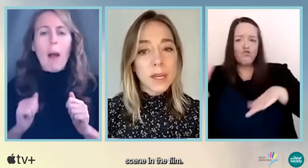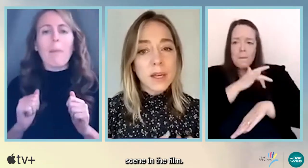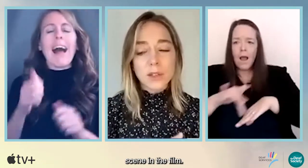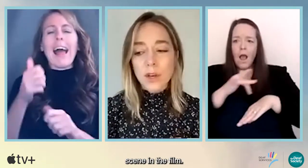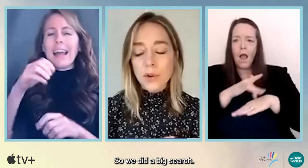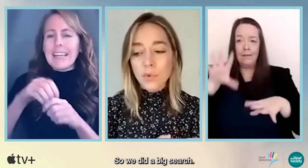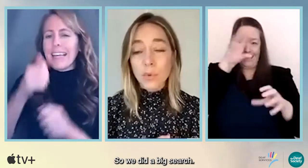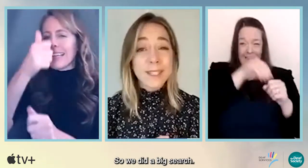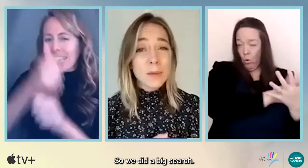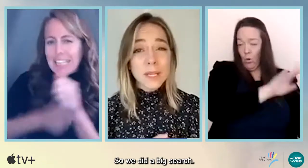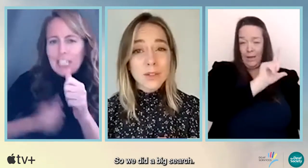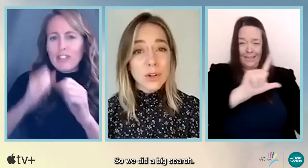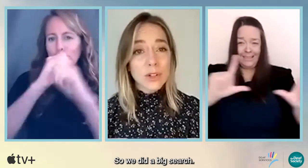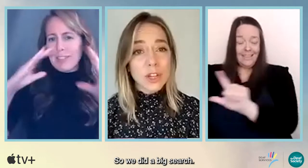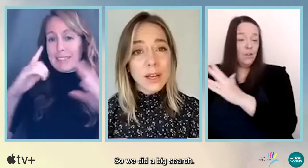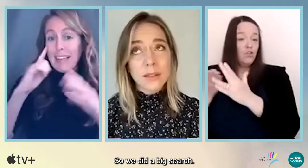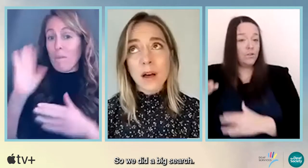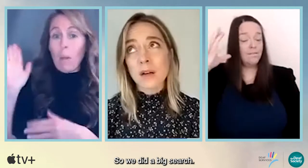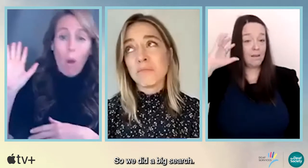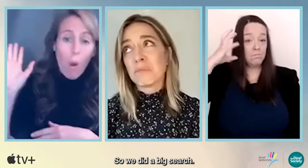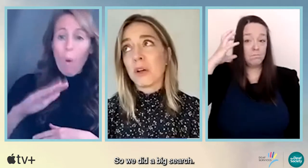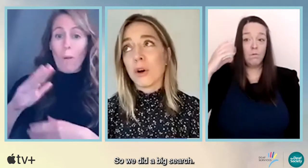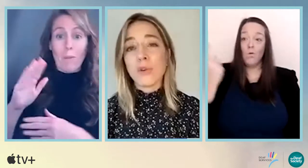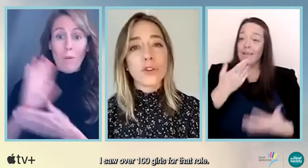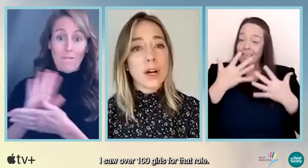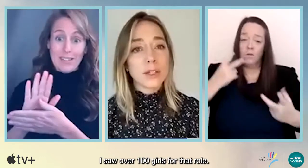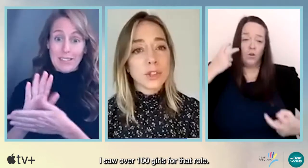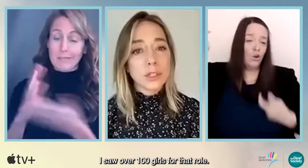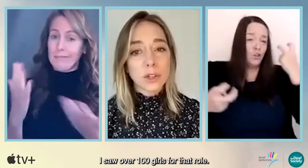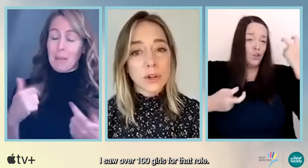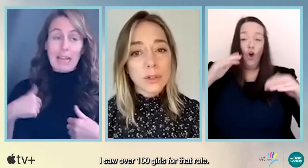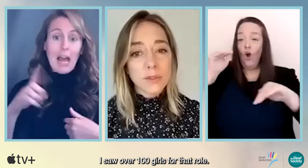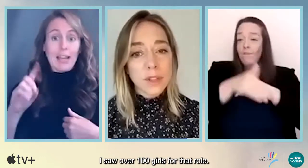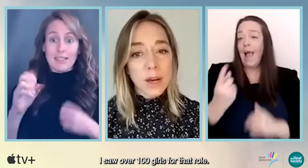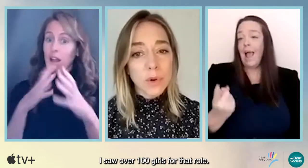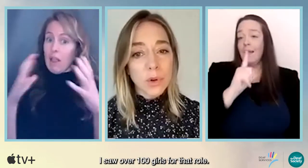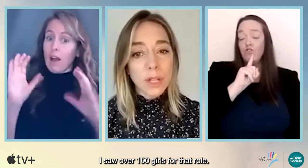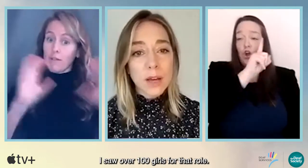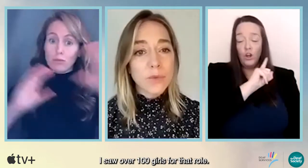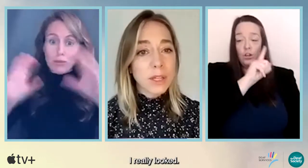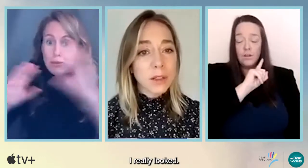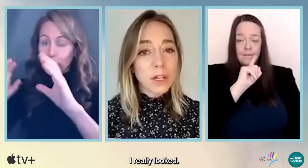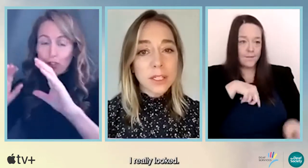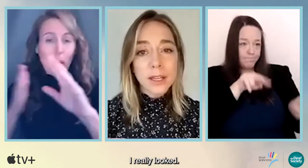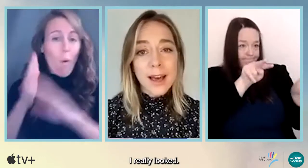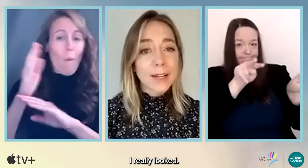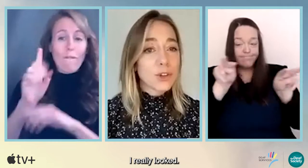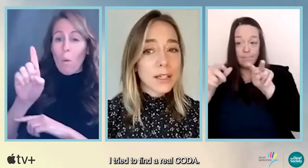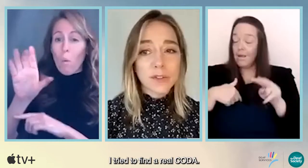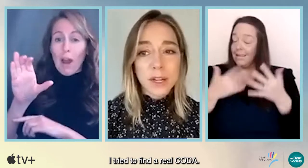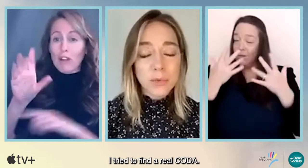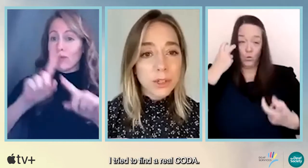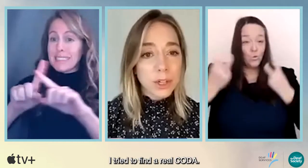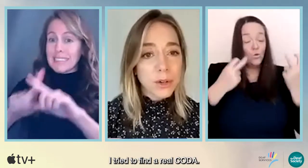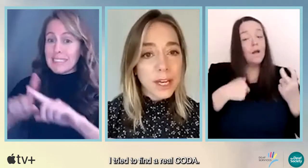film. So we did a big search, I saw over 100 girls for that role. I really looked, I